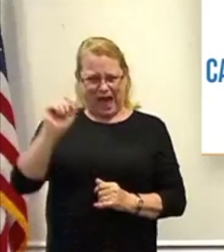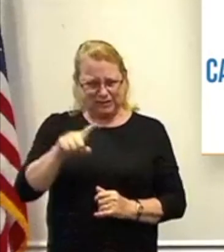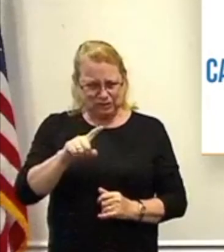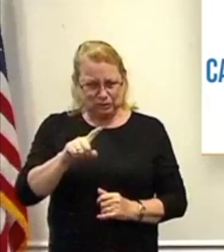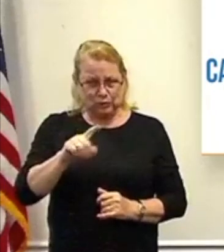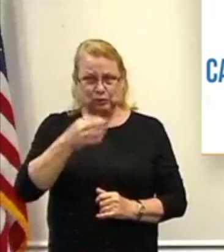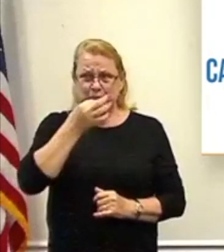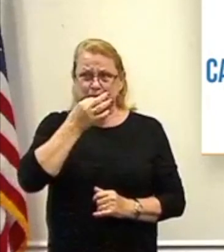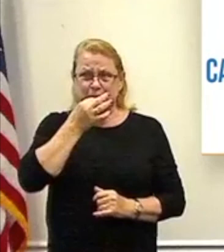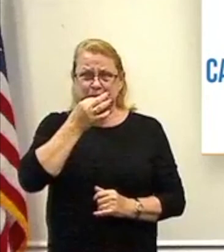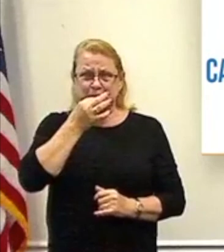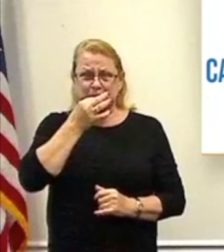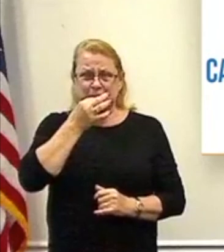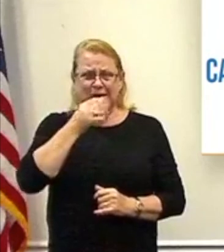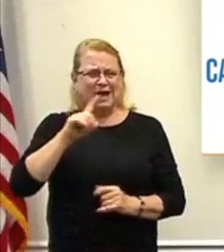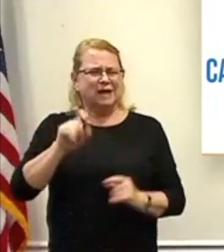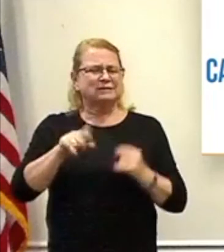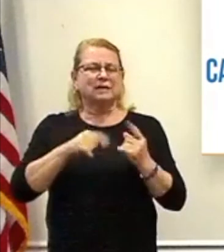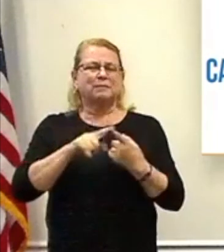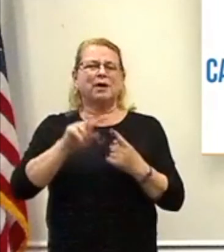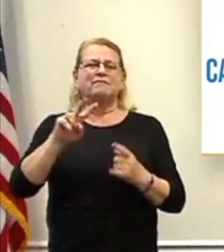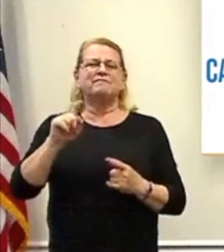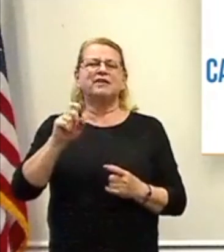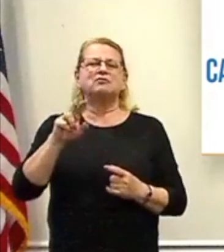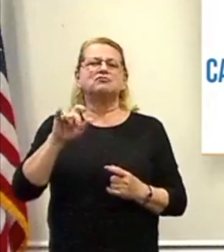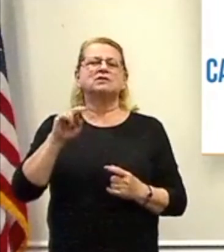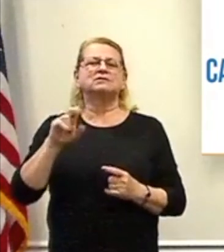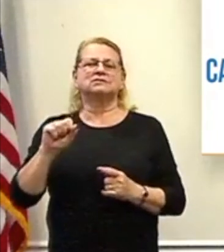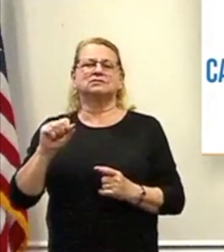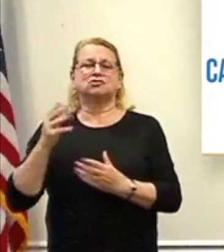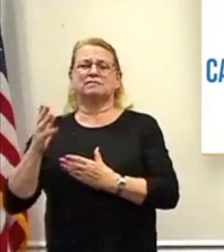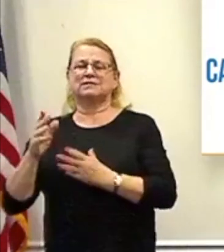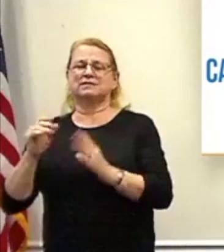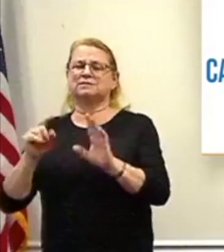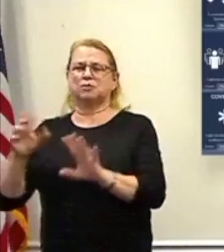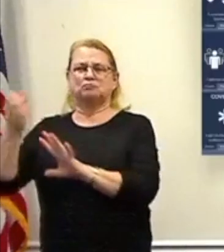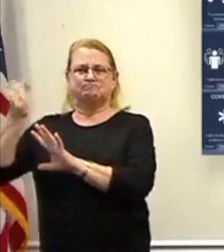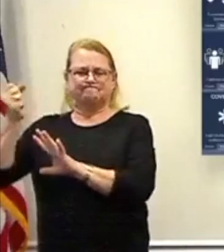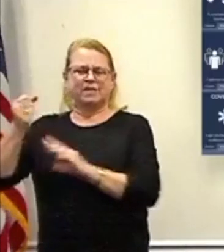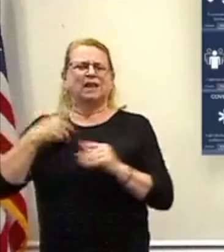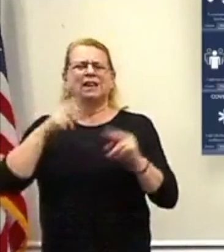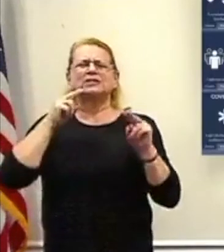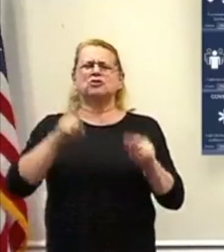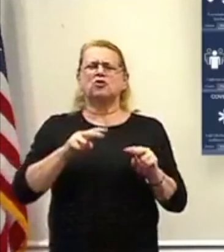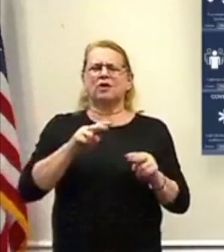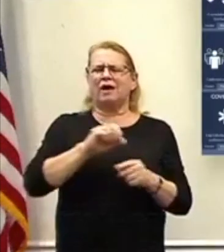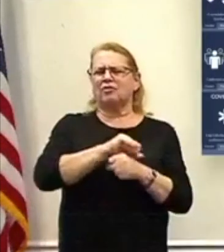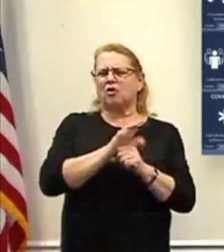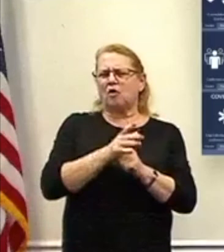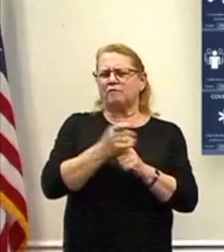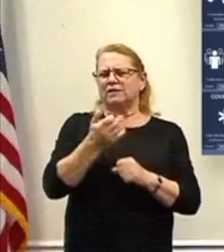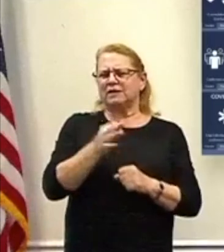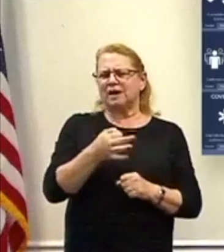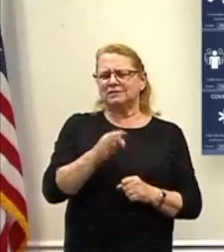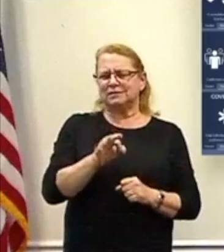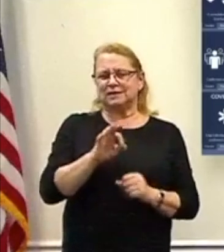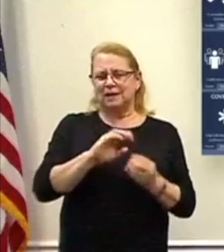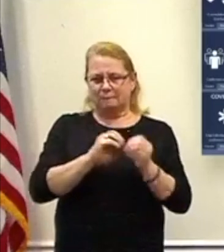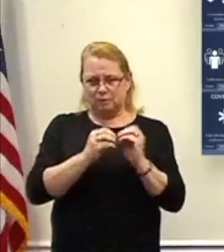or let you ask about veteran services, but let's jump to COVID-19 numbers so we have those, and you know what they are.